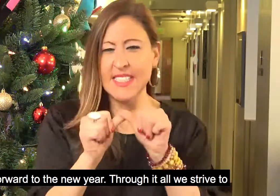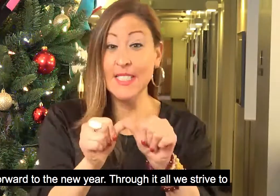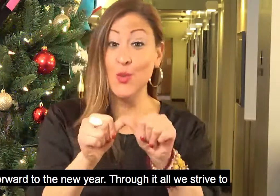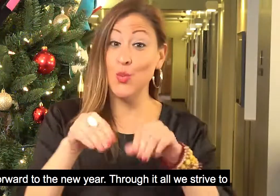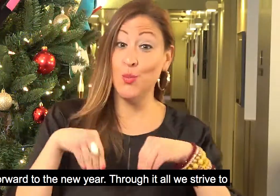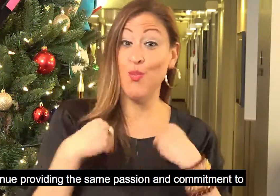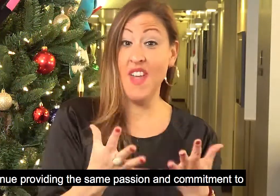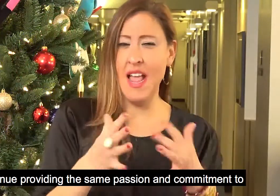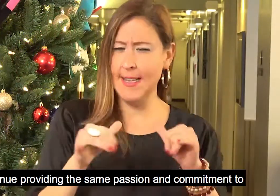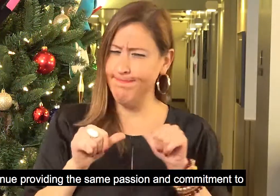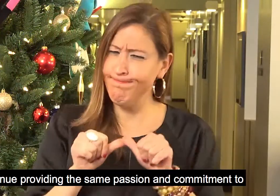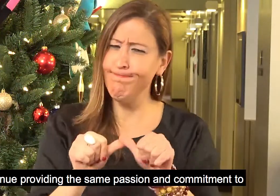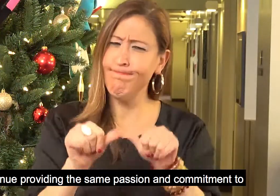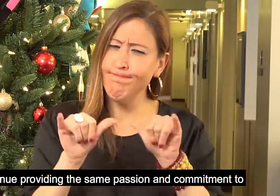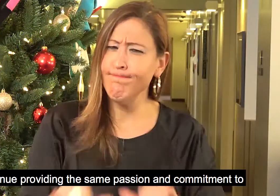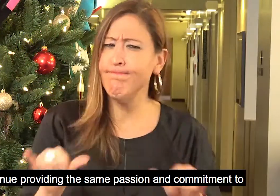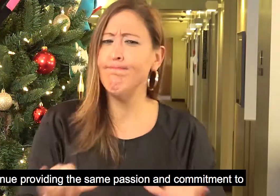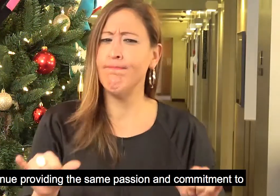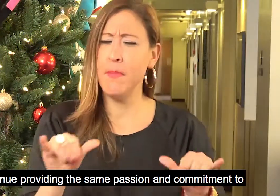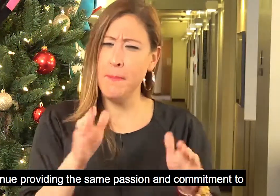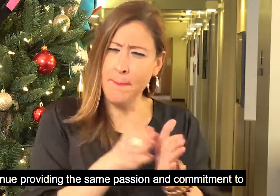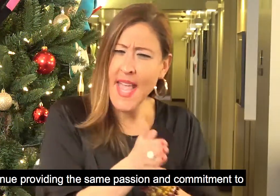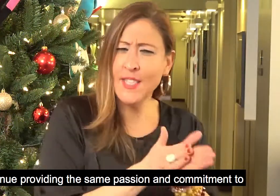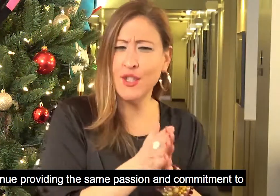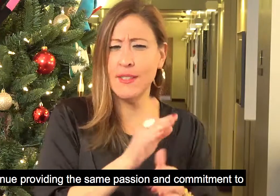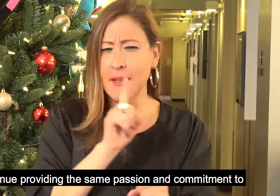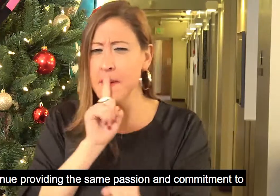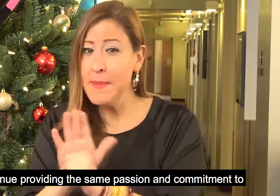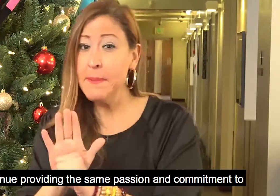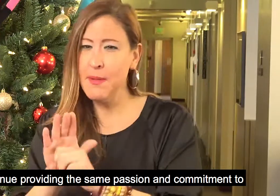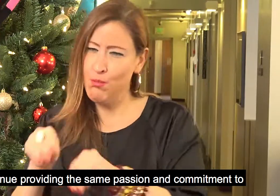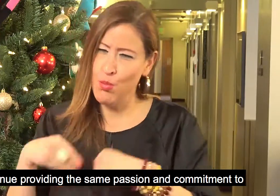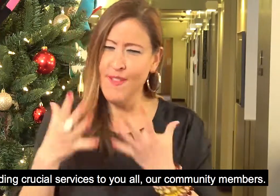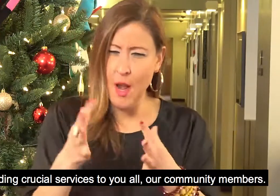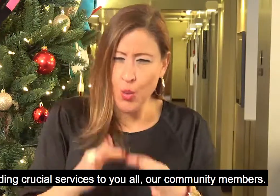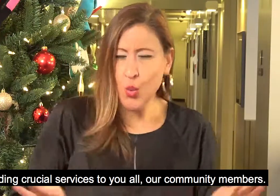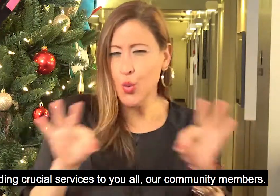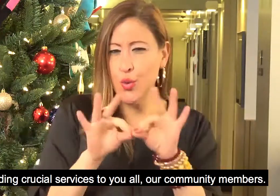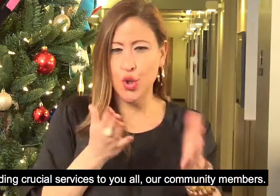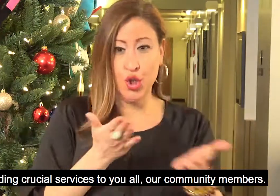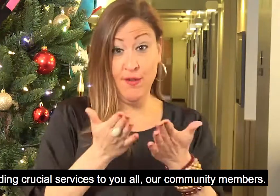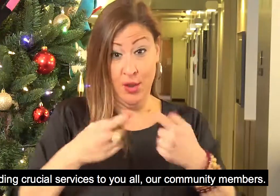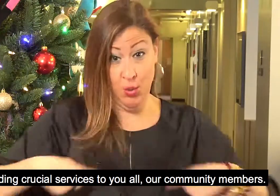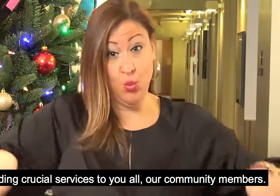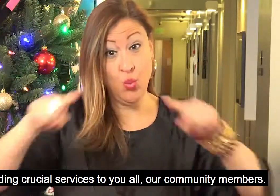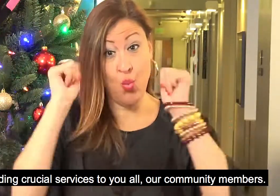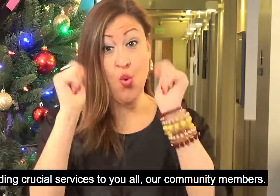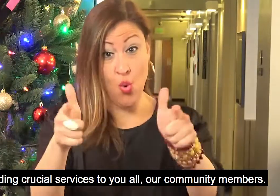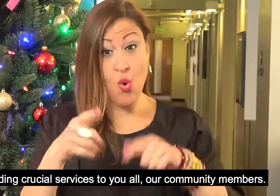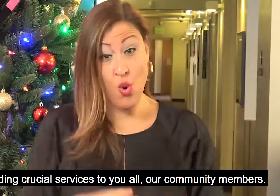the same passion and commitment to providing crucial services to you all our community members